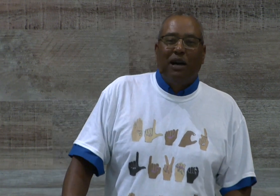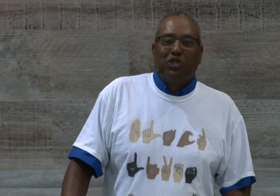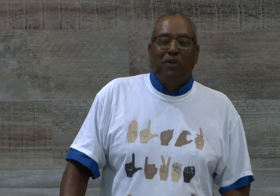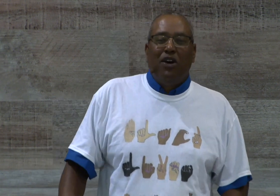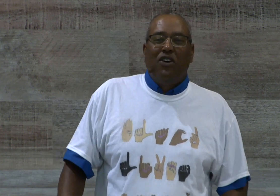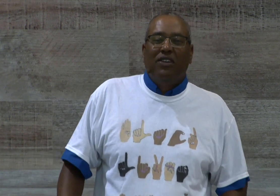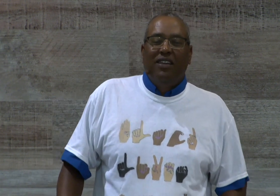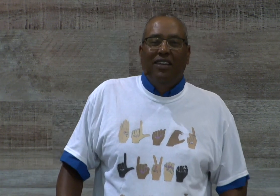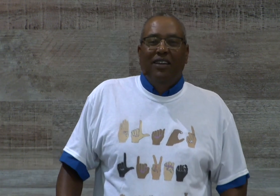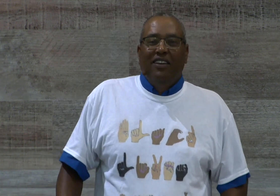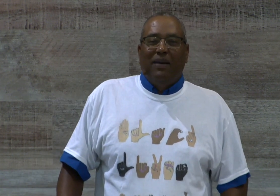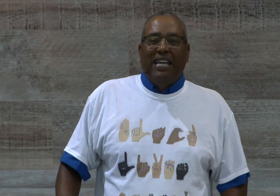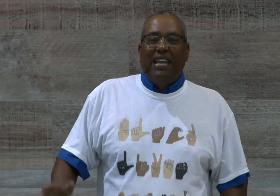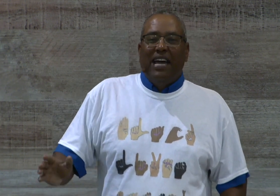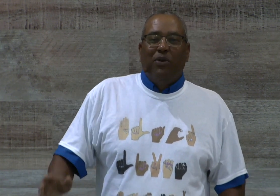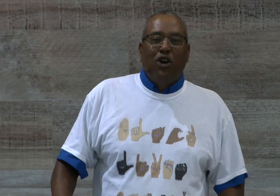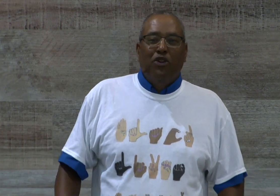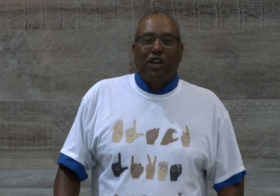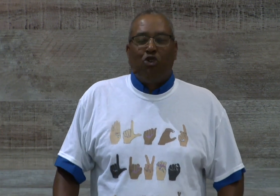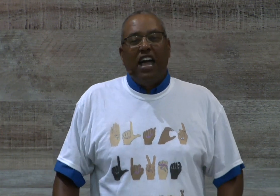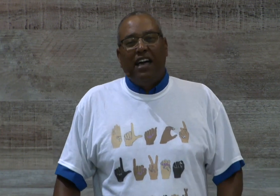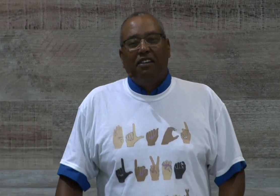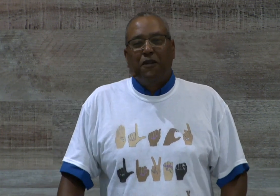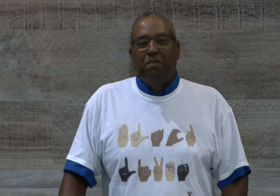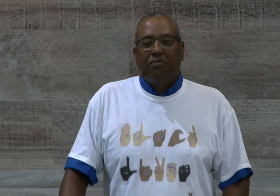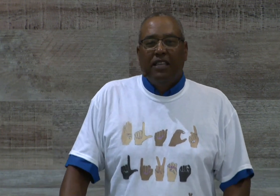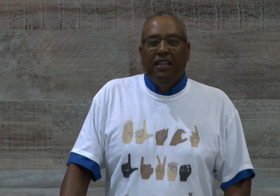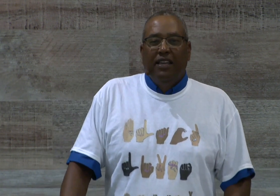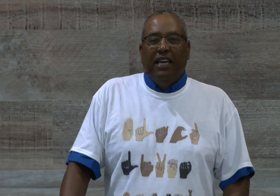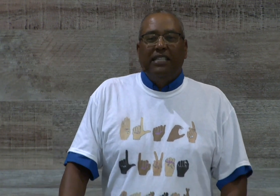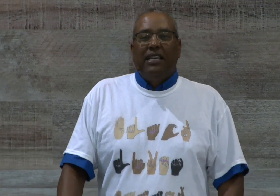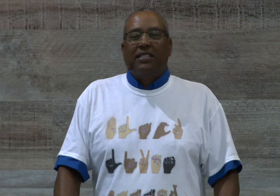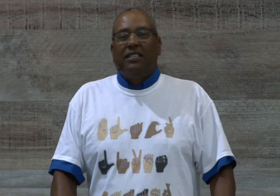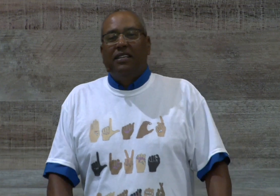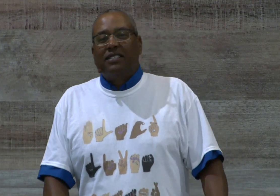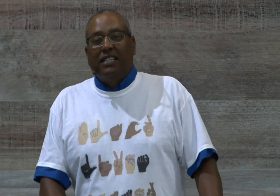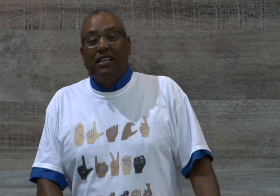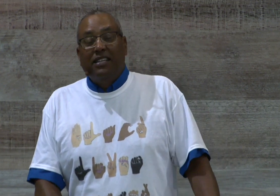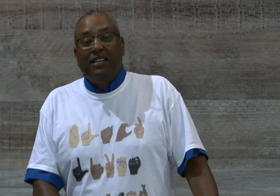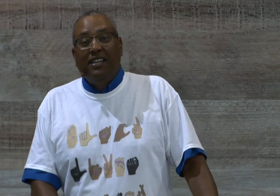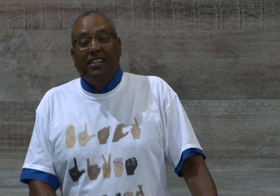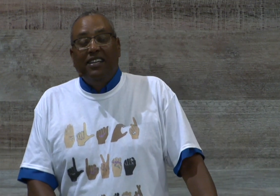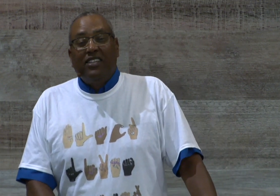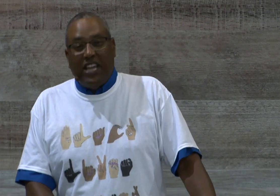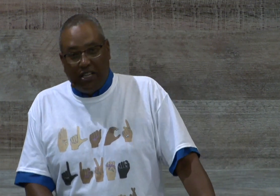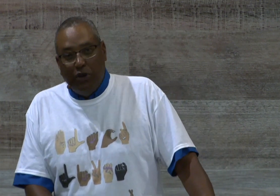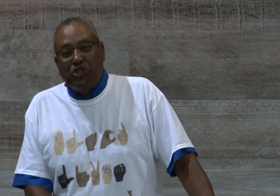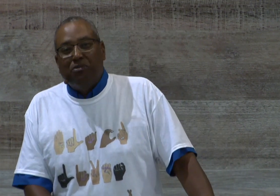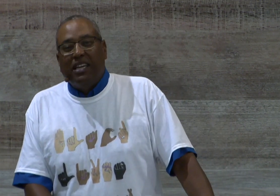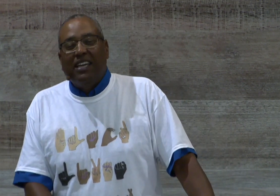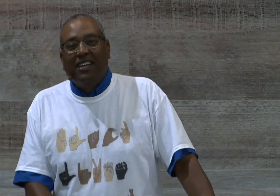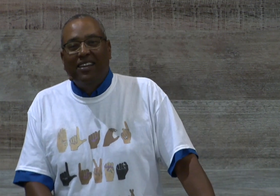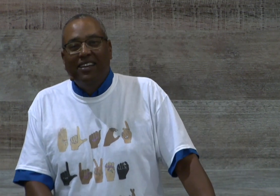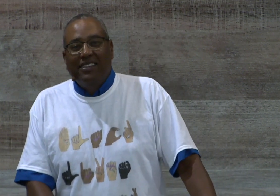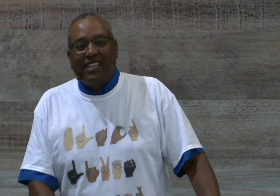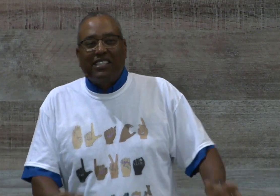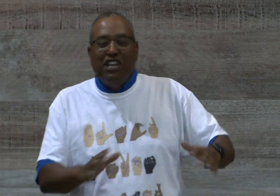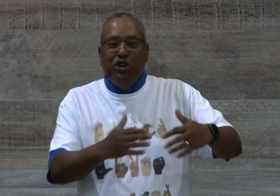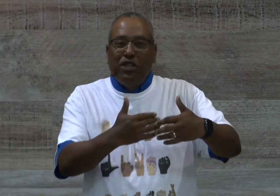was small my dad and I would go in a crowd and he'd say son stay close to me. Because he knew there would